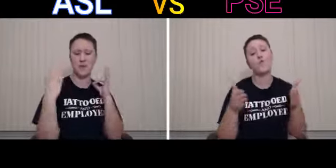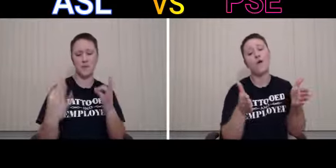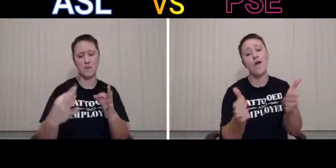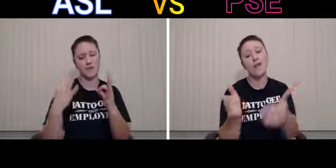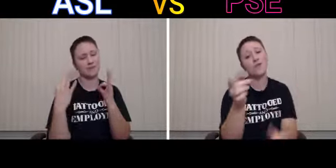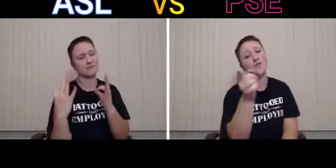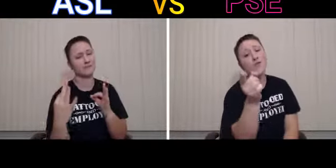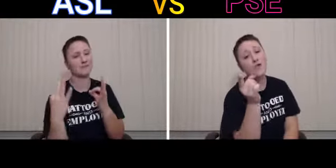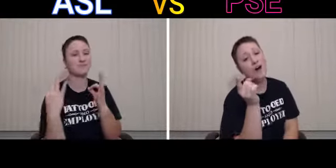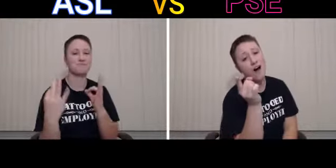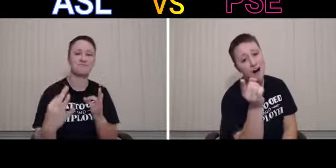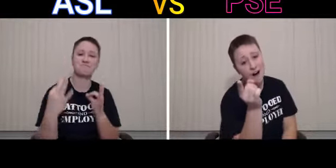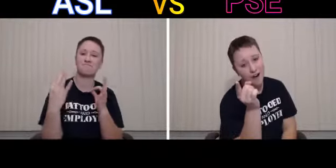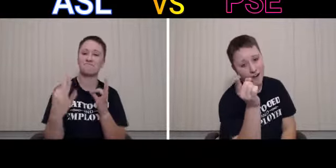way you are